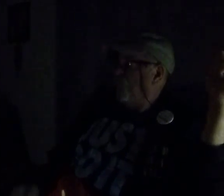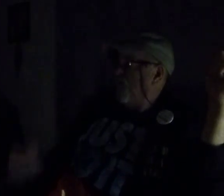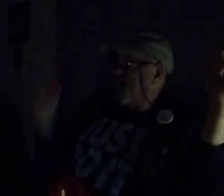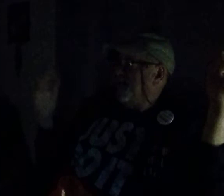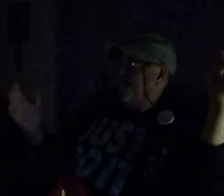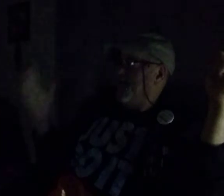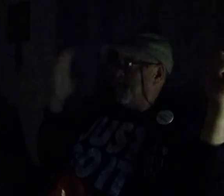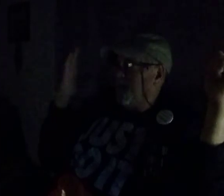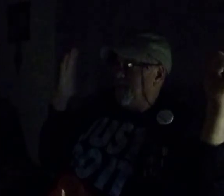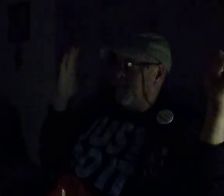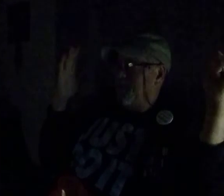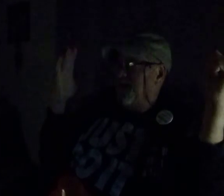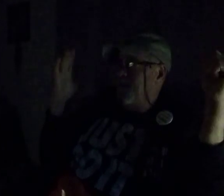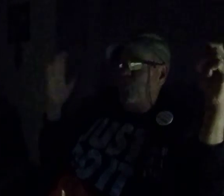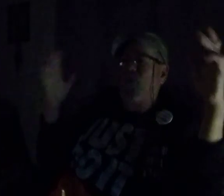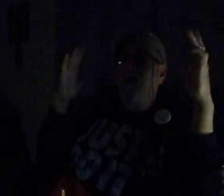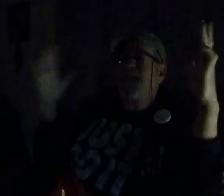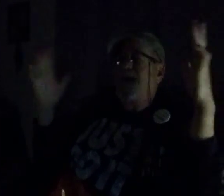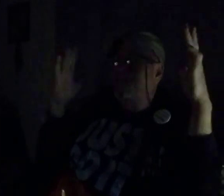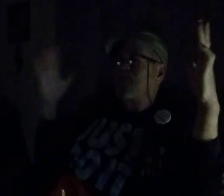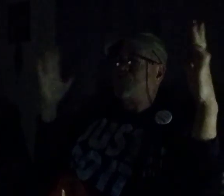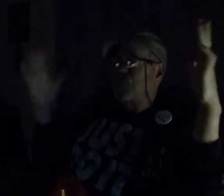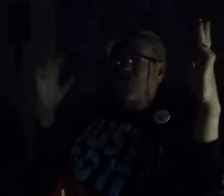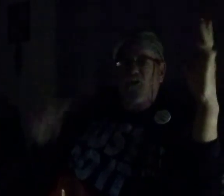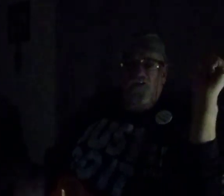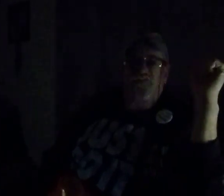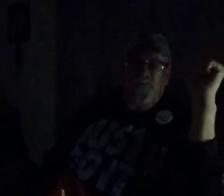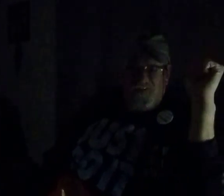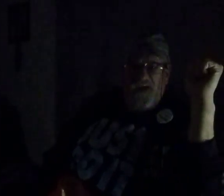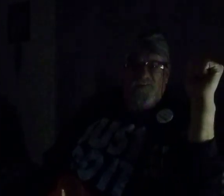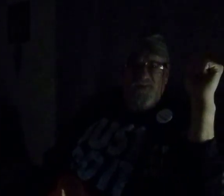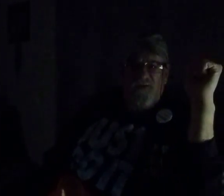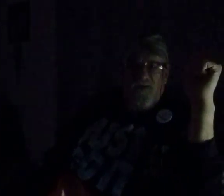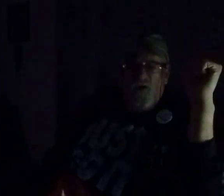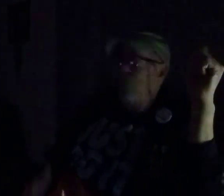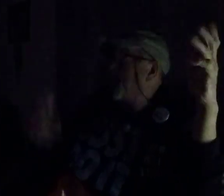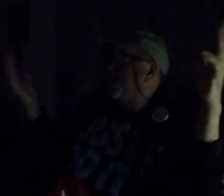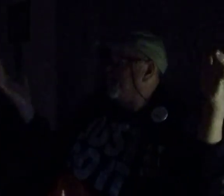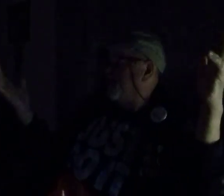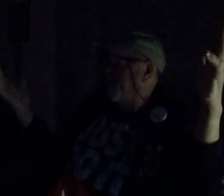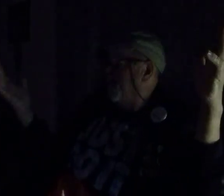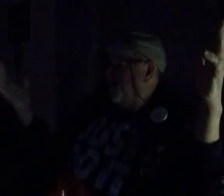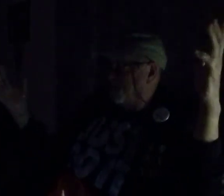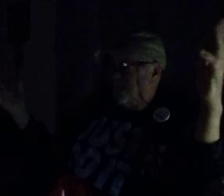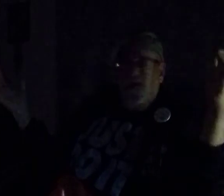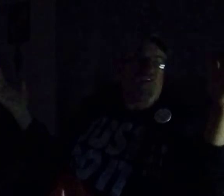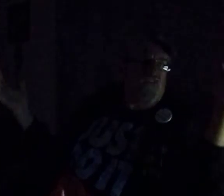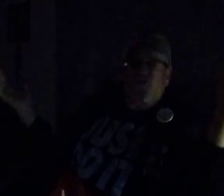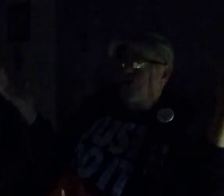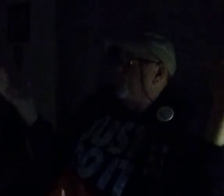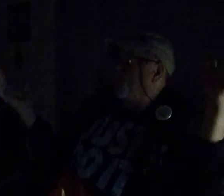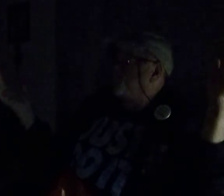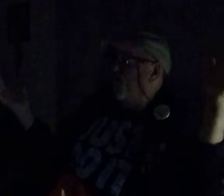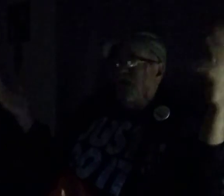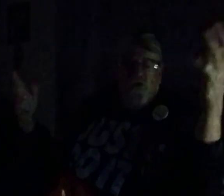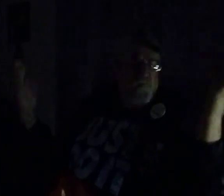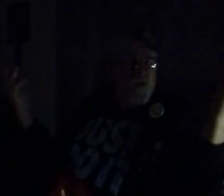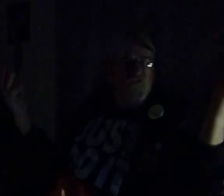what, what is a journalist, these days? What is it? Somebody just started a Facebook, he could be a